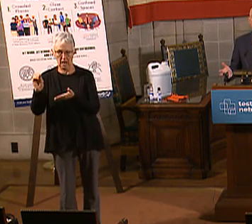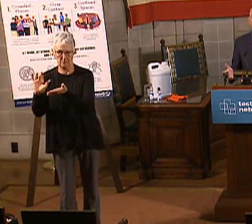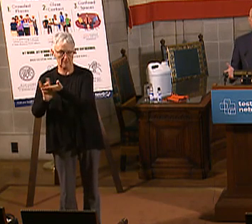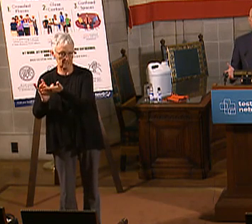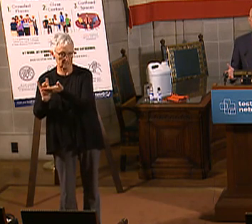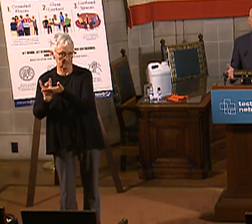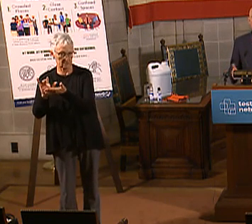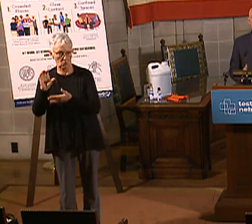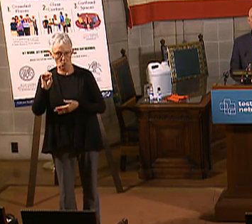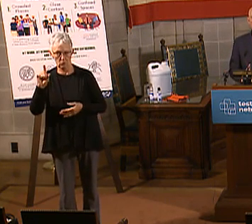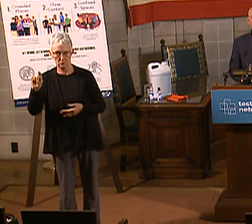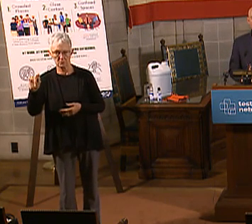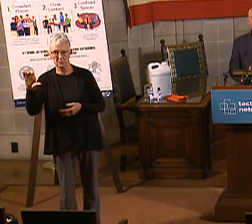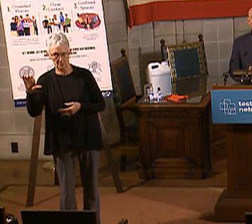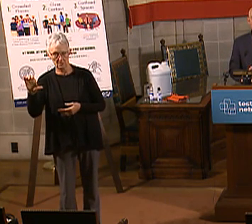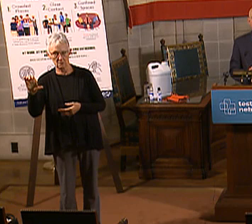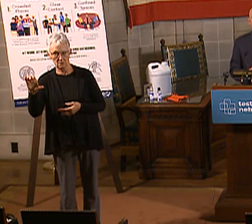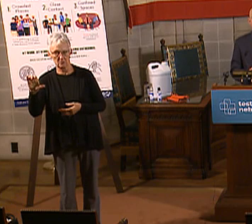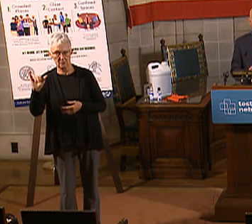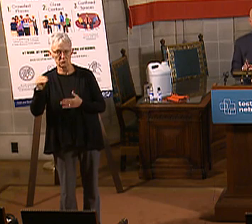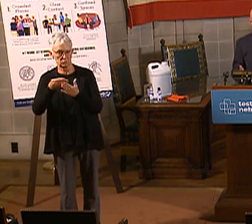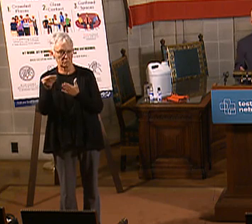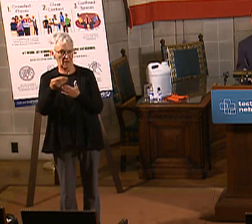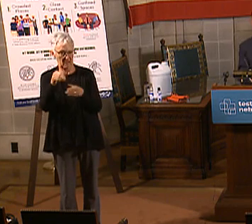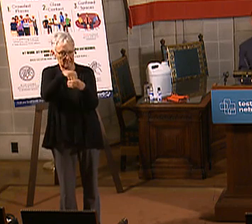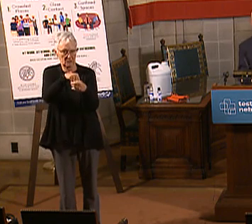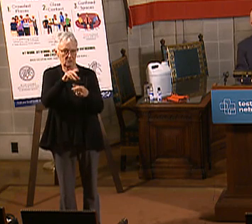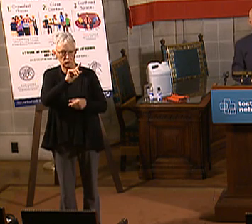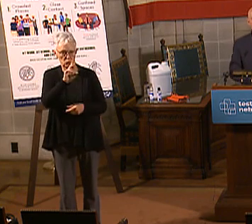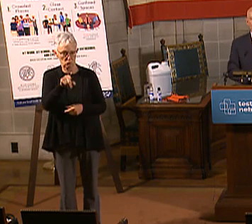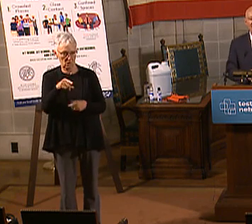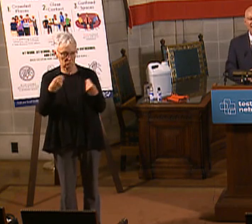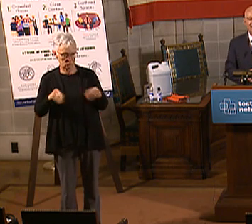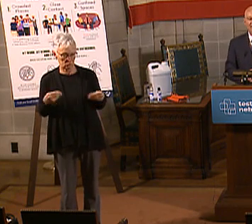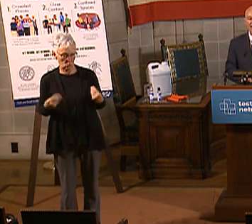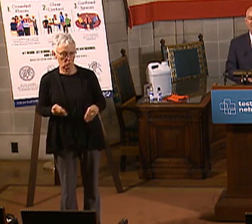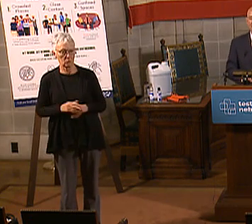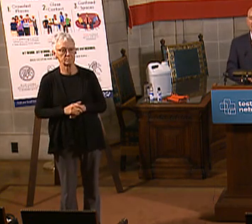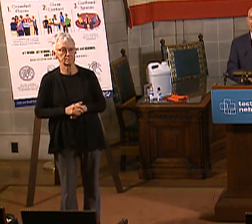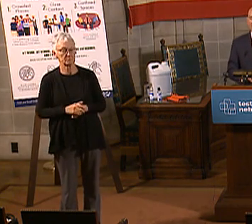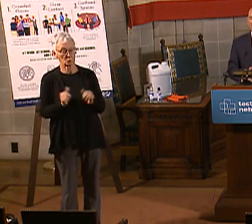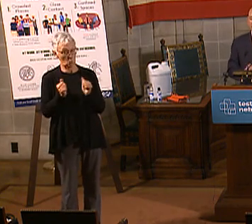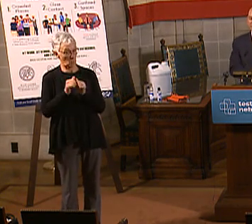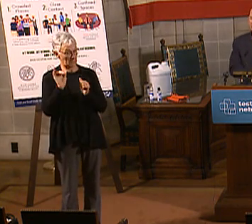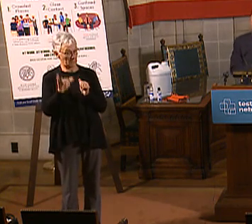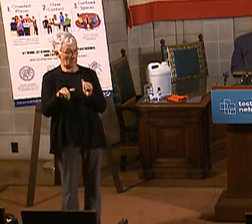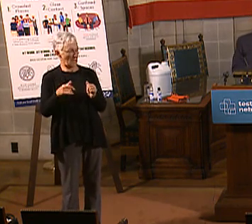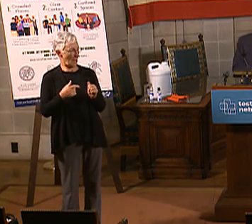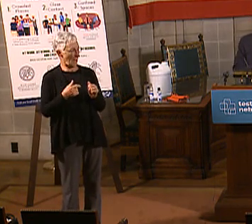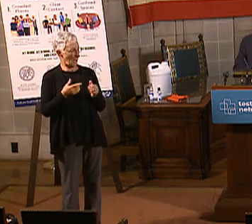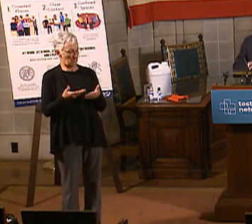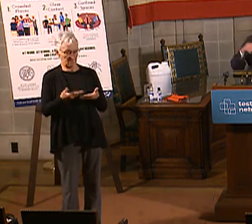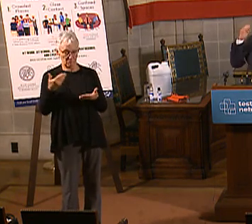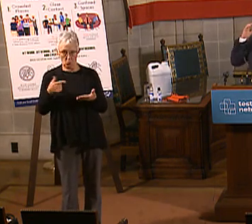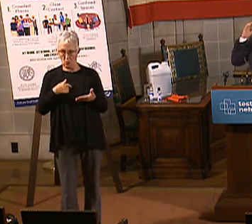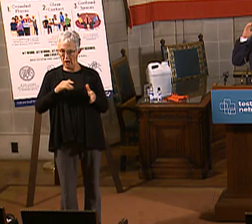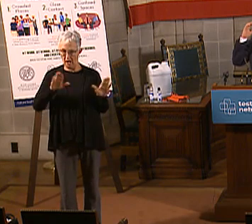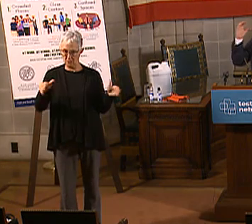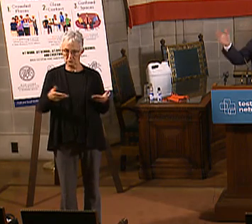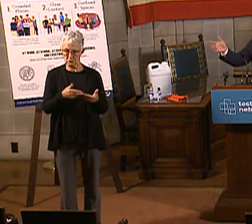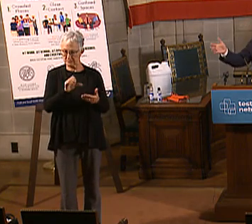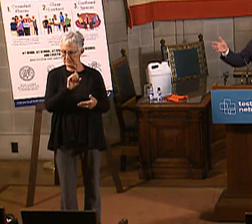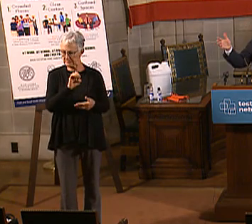we're very excited to be able to talk about that today. And so with that, I'd like to go ahead and, before I introduce Seema Verma, will,